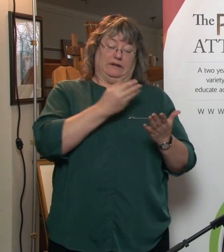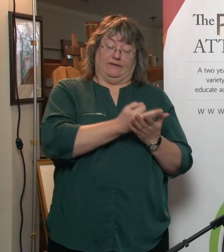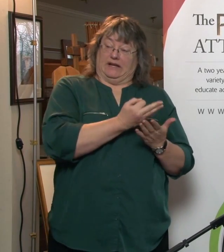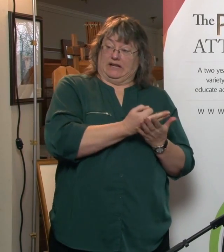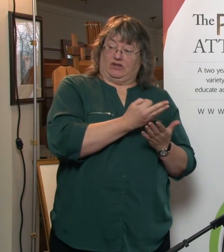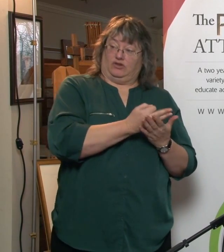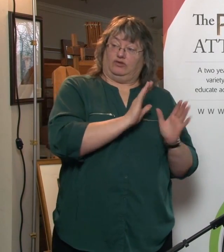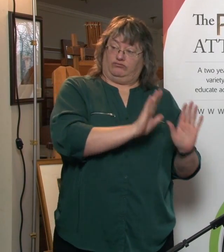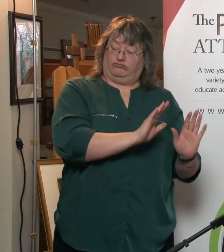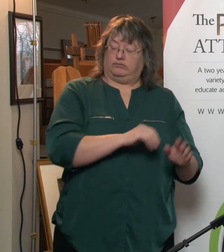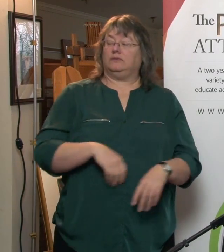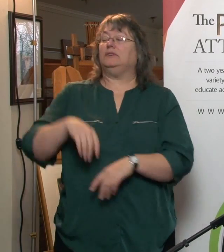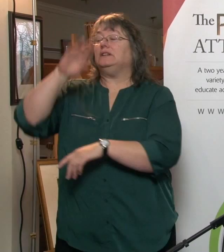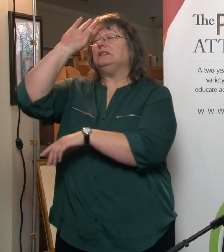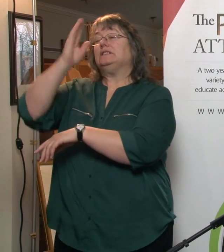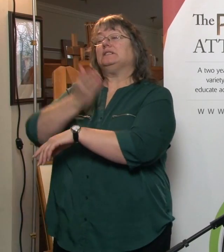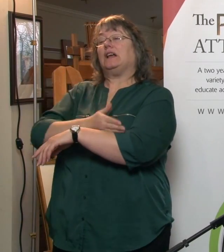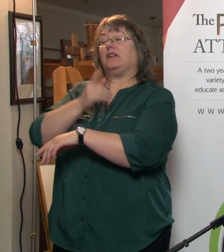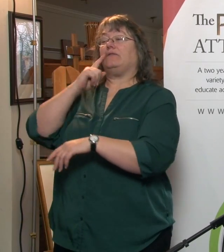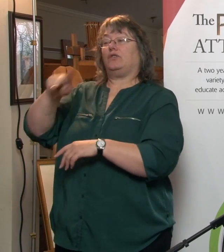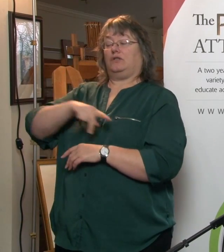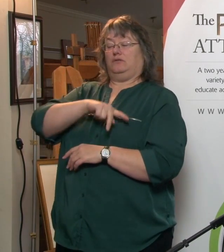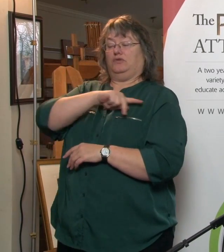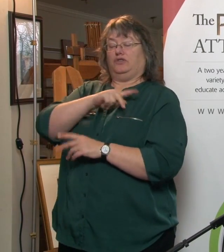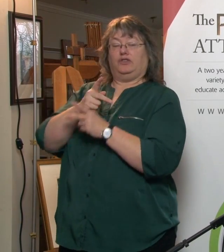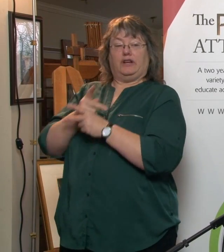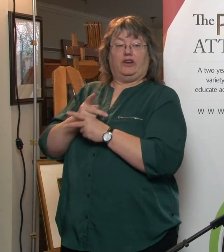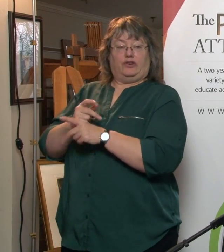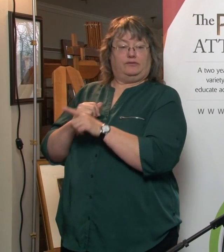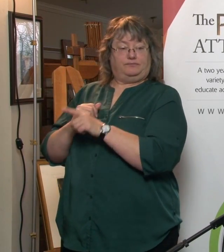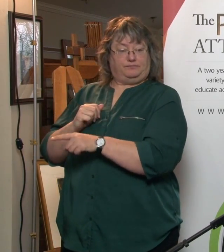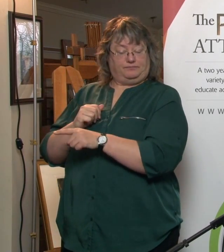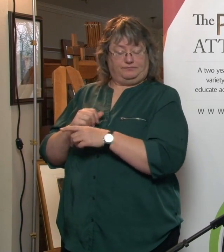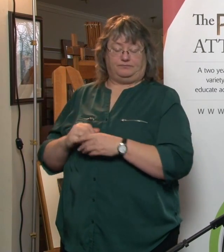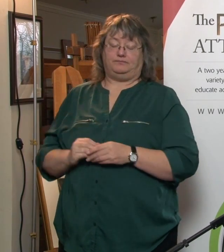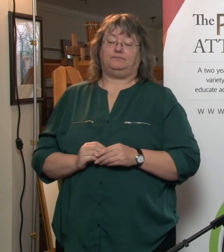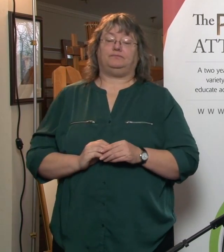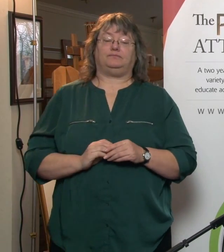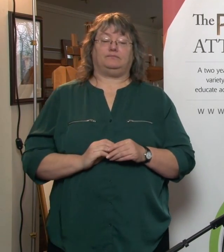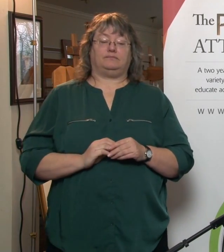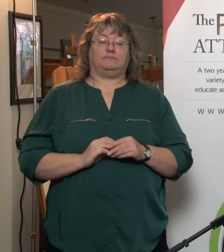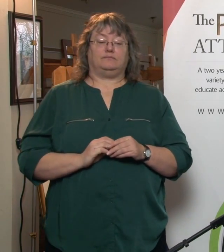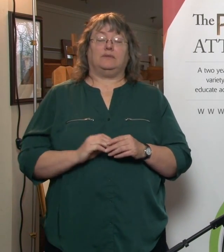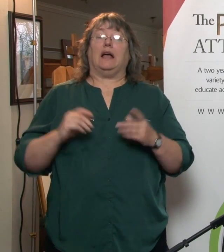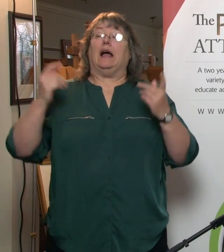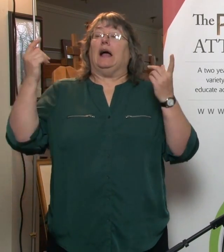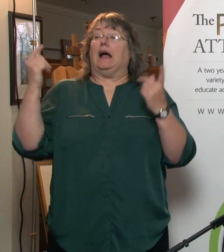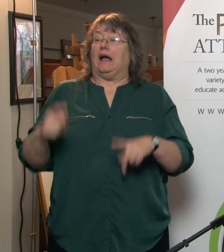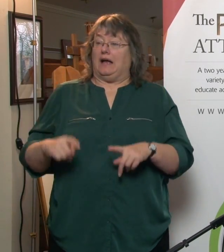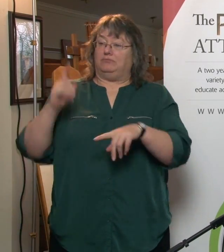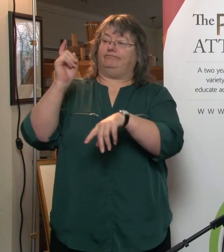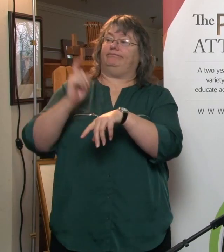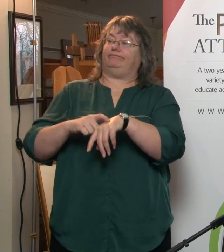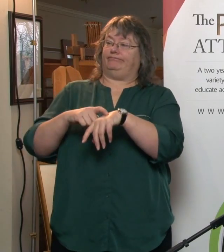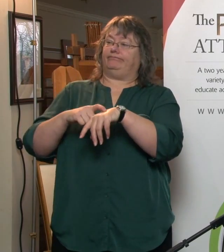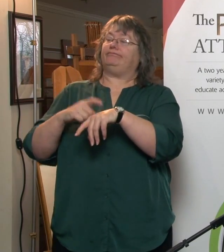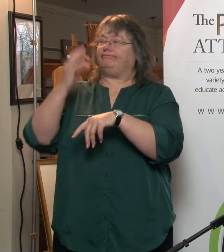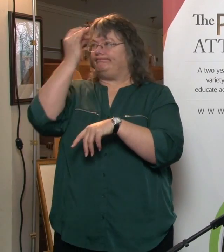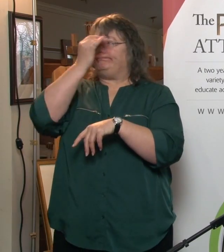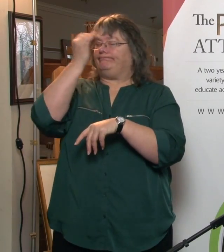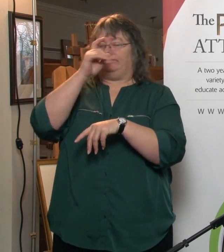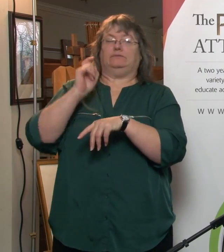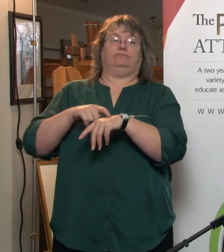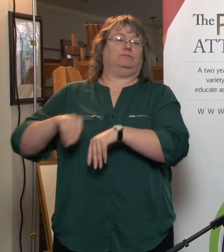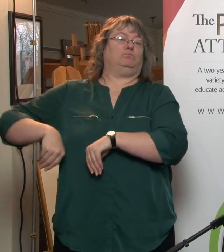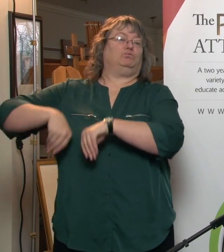matters, but you named your son as your attorney for personal care, and the time came to move you or consider moving you